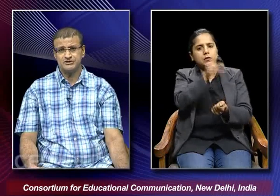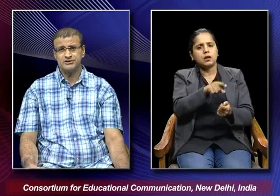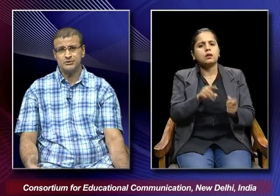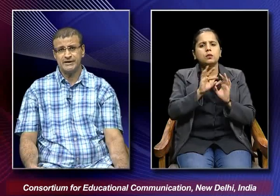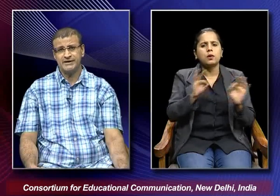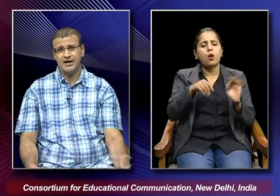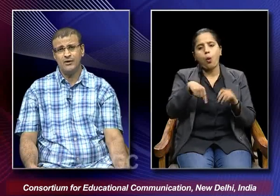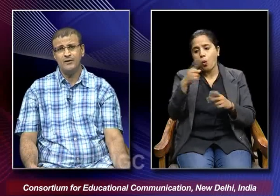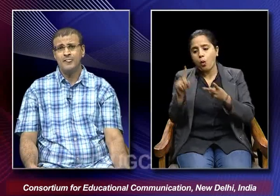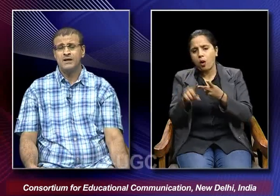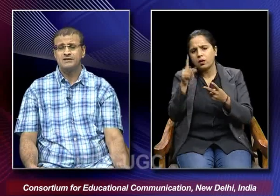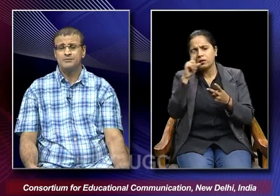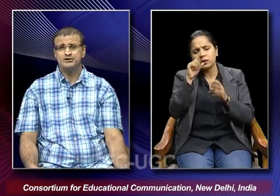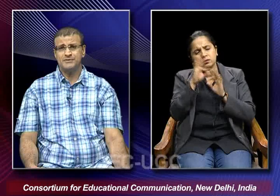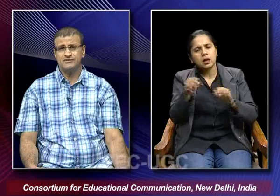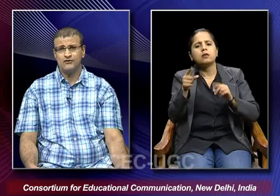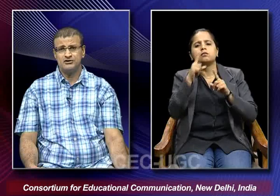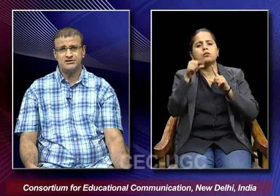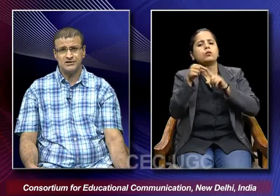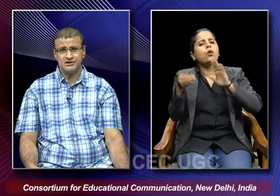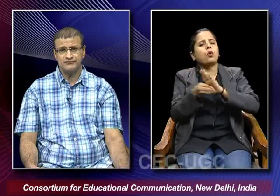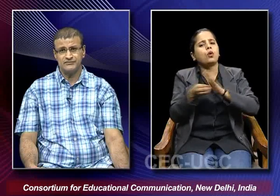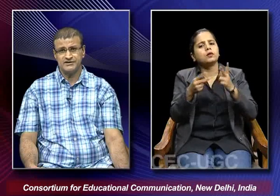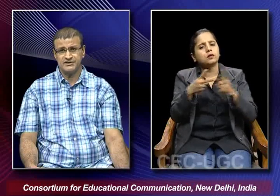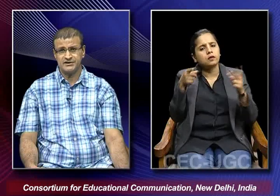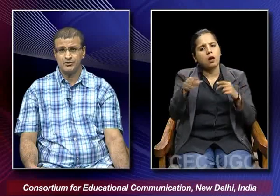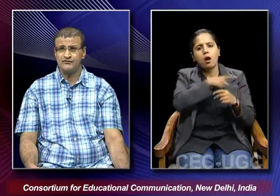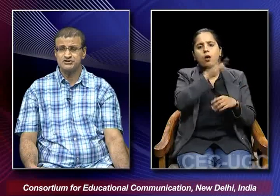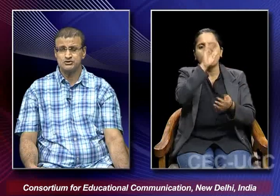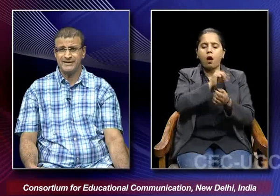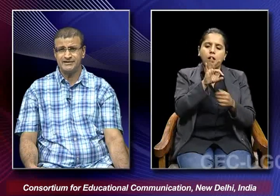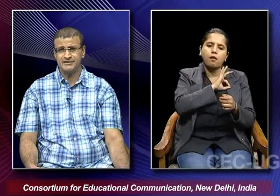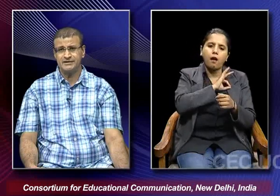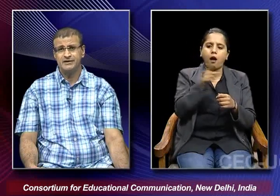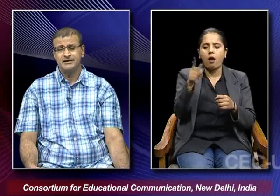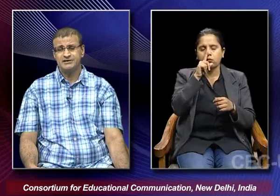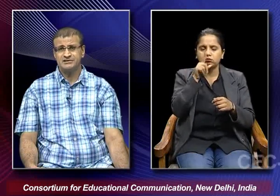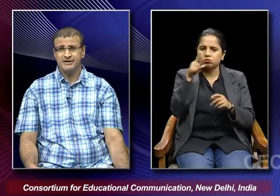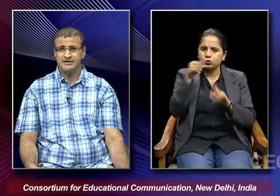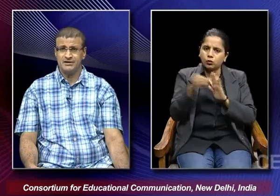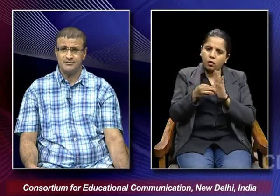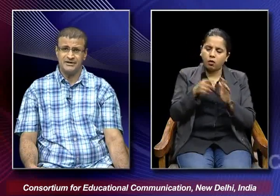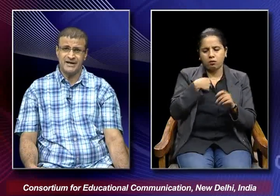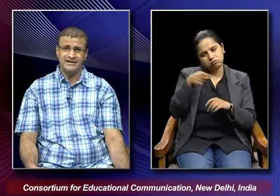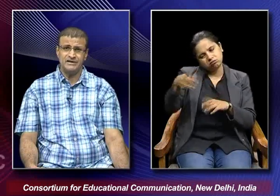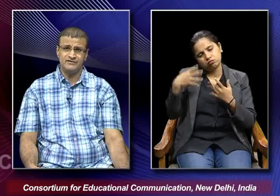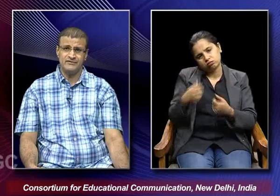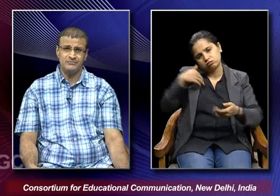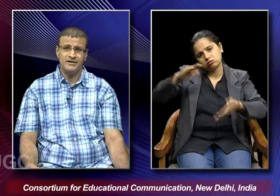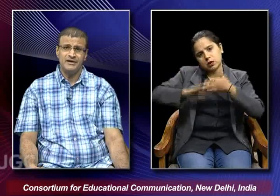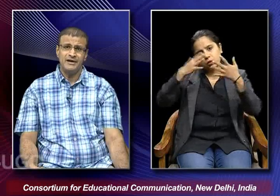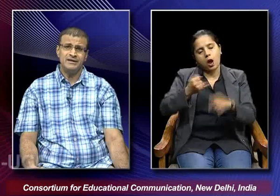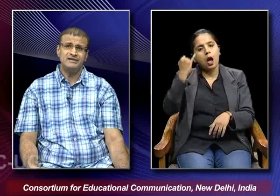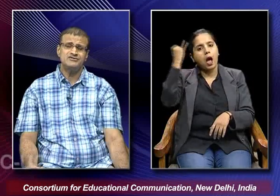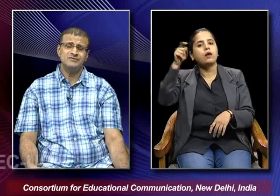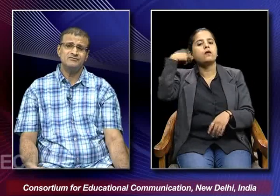prostitute and how the policeman falls in love with her and offers to marry her is the main main idea of the film